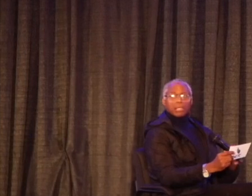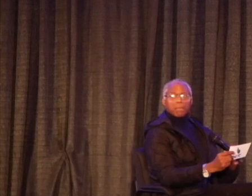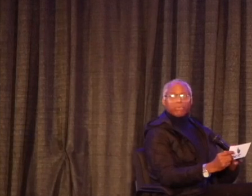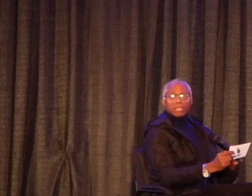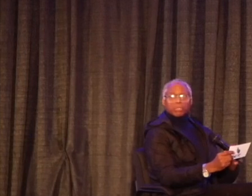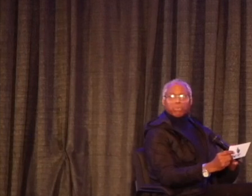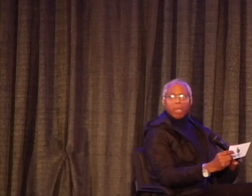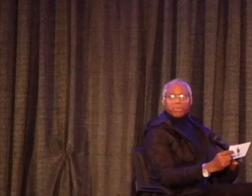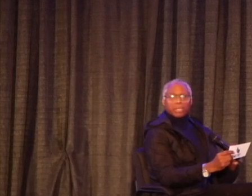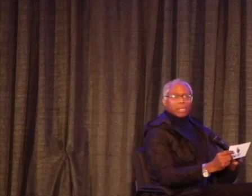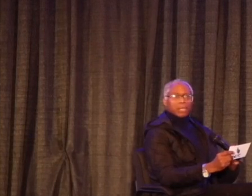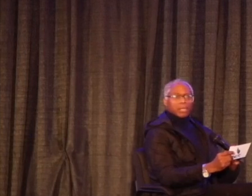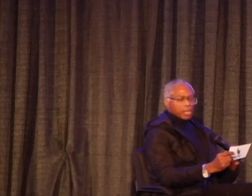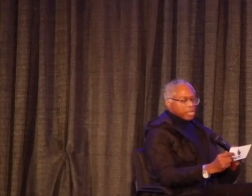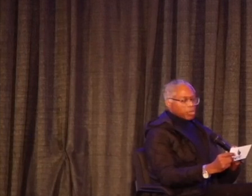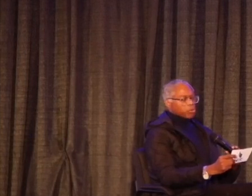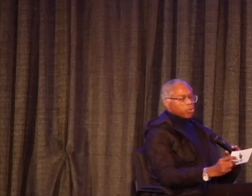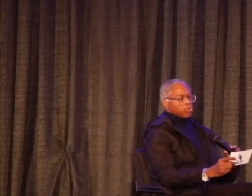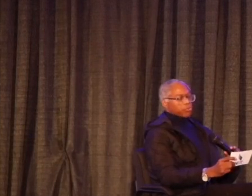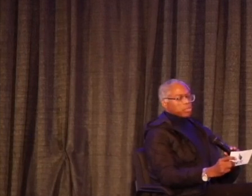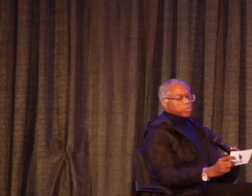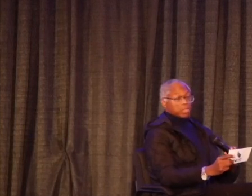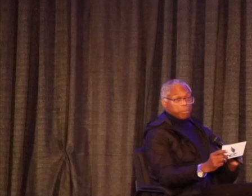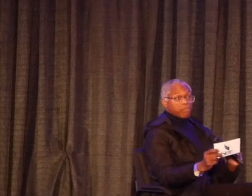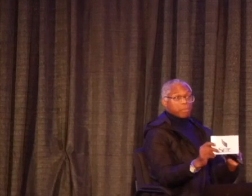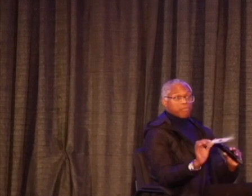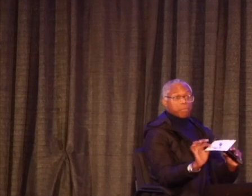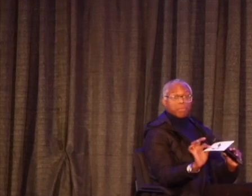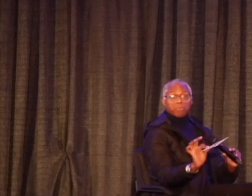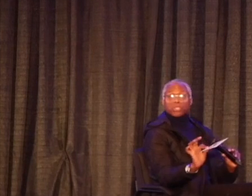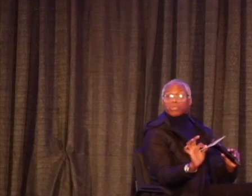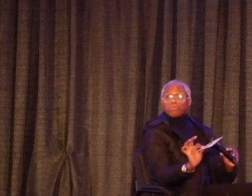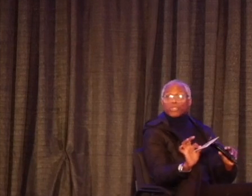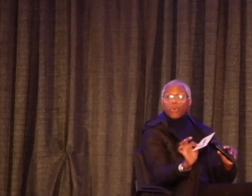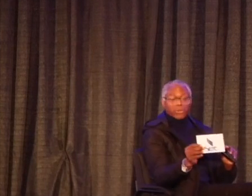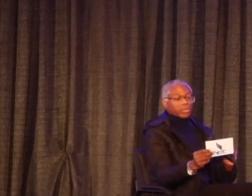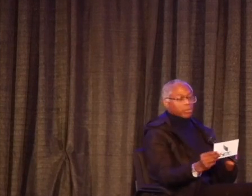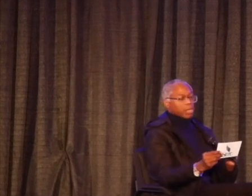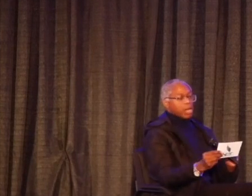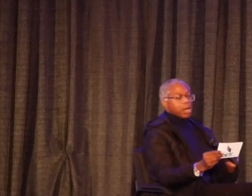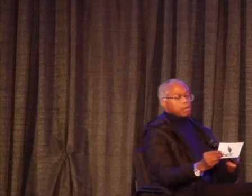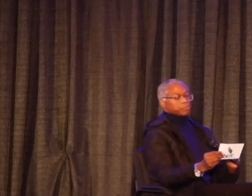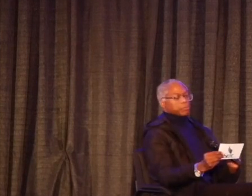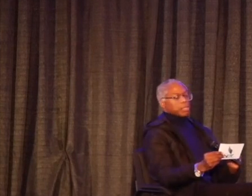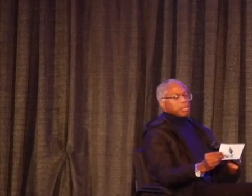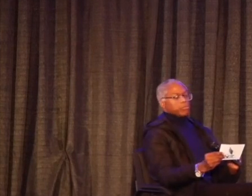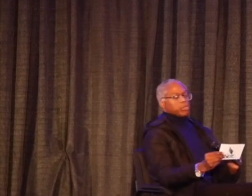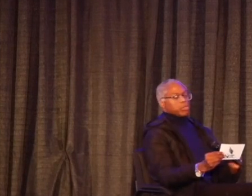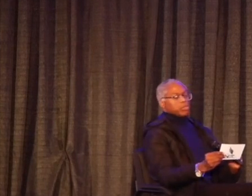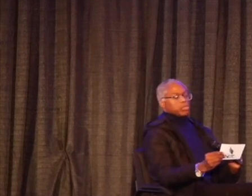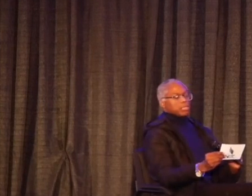that correct? Am I reading this properly? I don't know who wrote this, but tell me if I'm misquoting you. Um,